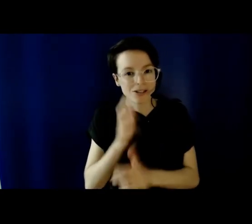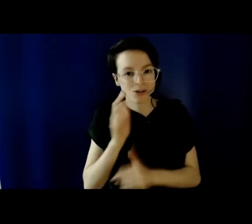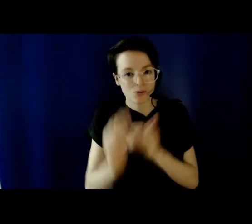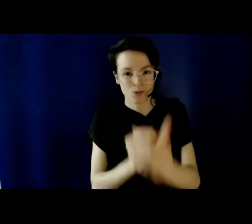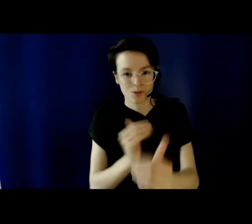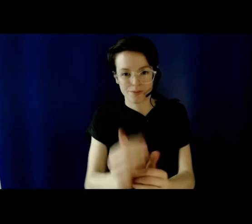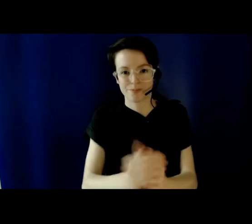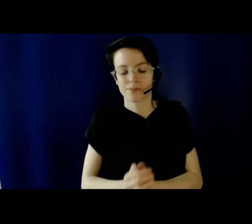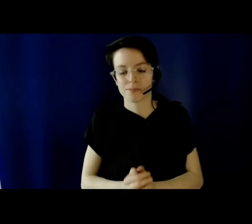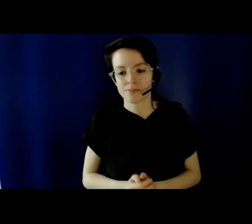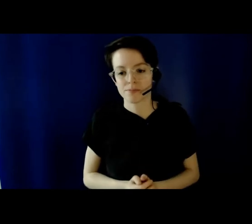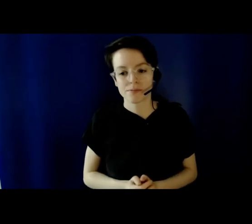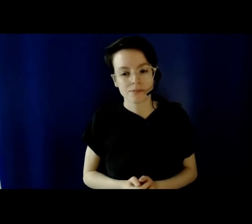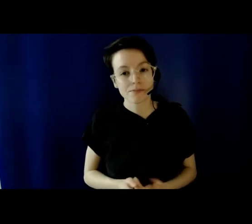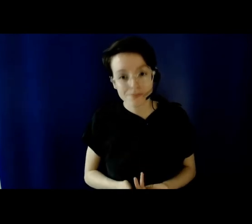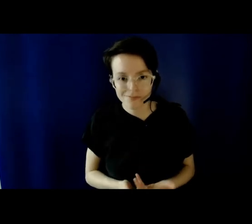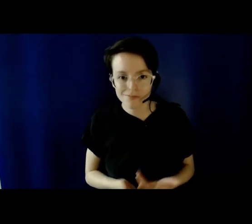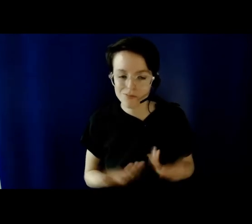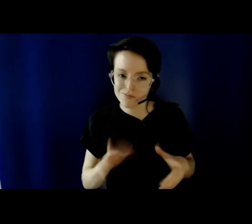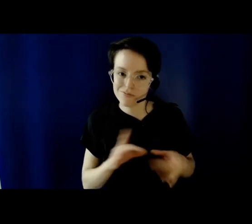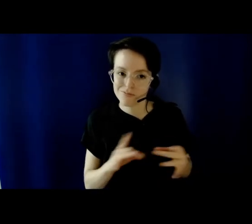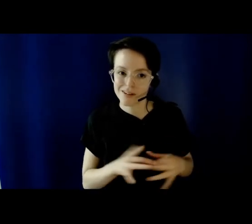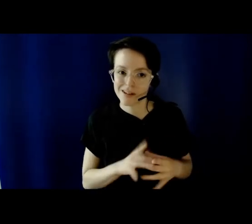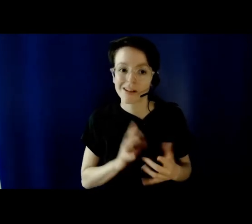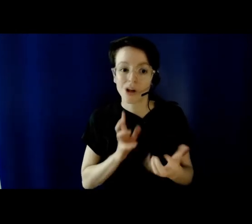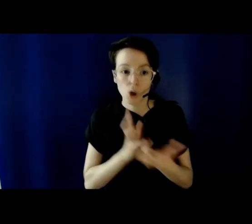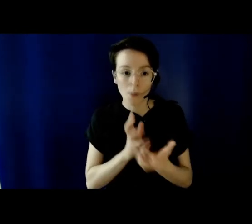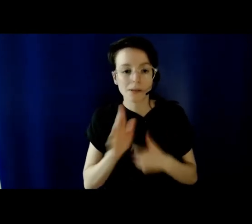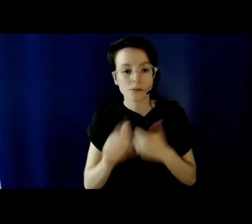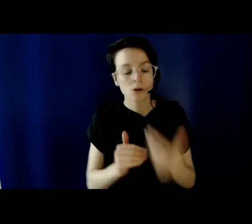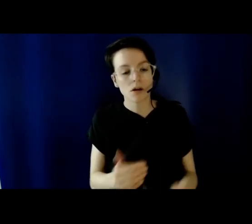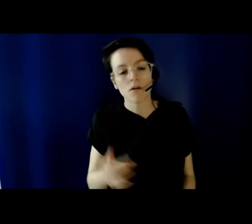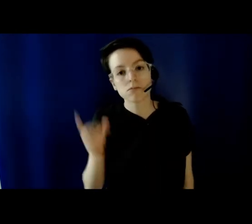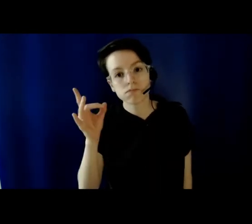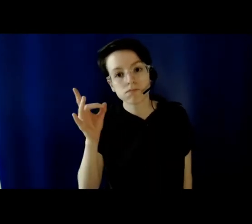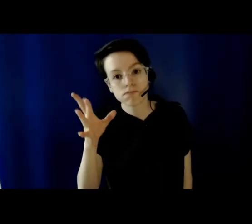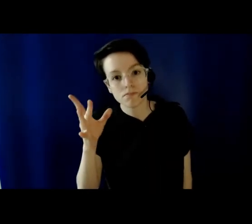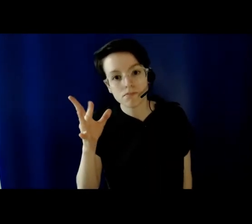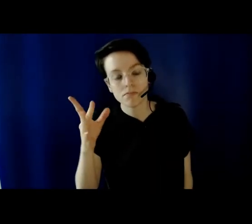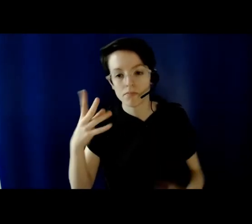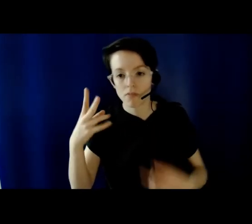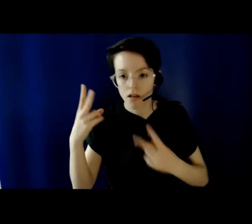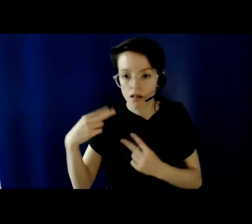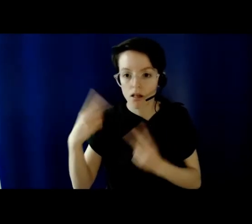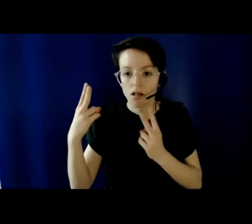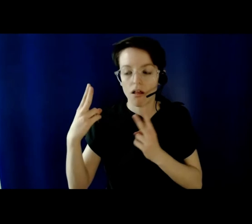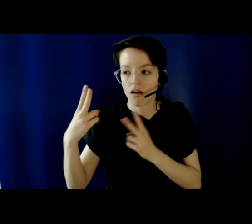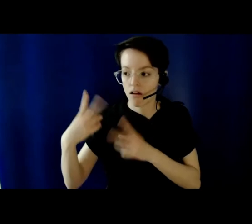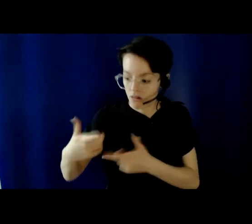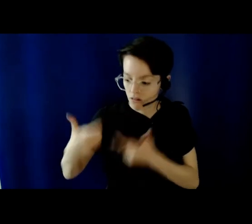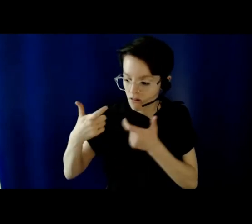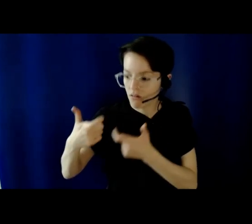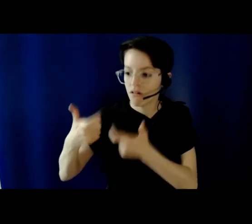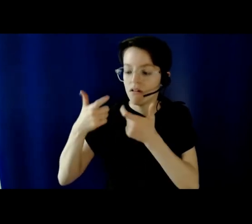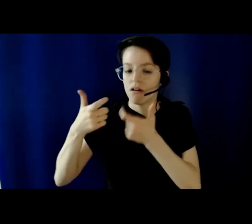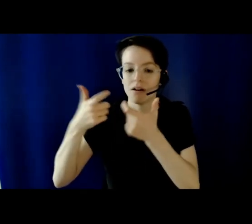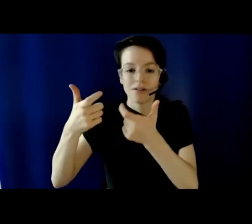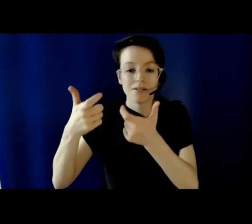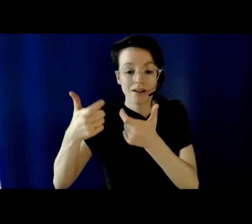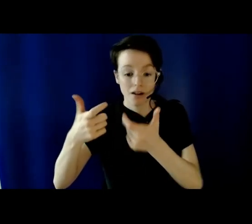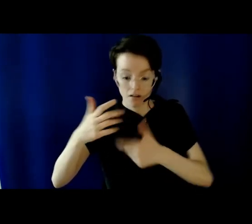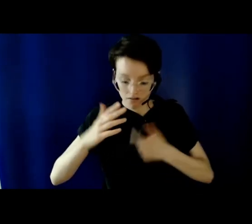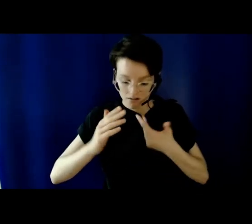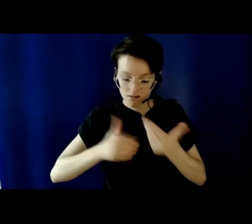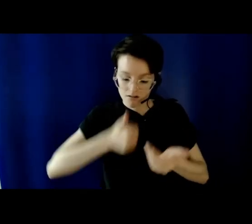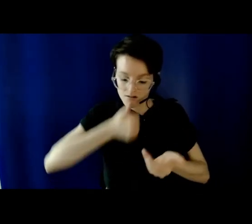a degrading and patronizing obstacle course, at the end of which many people are told that UBC does not offer a remote